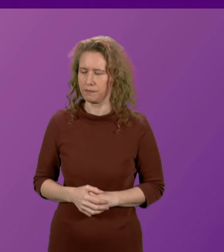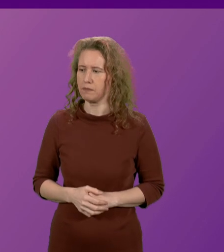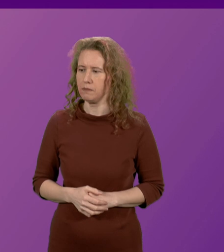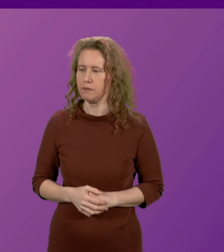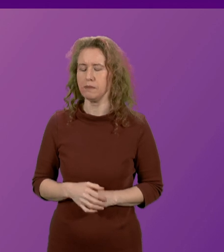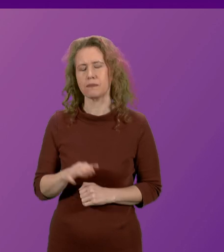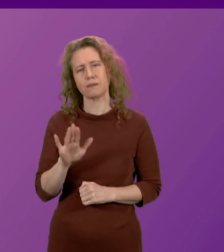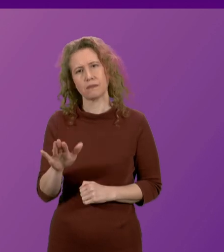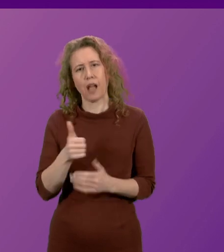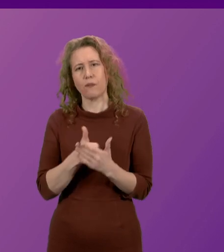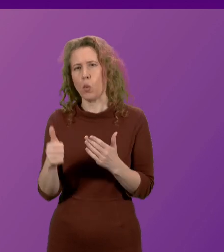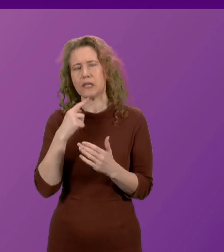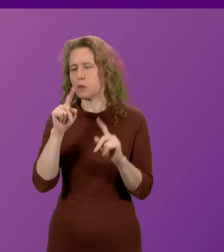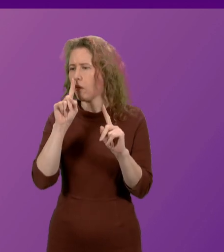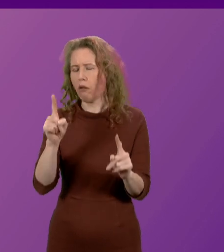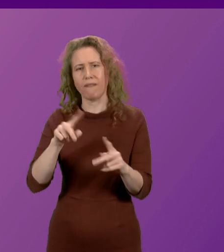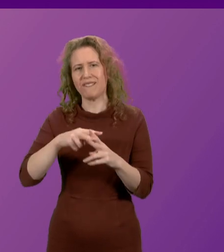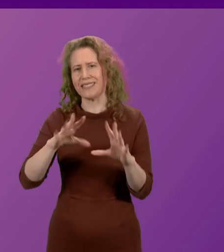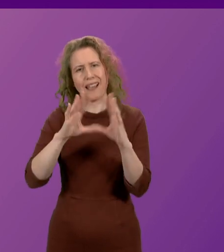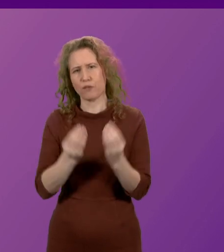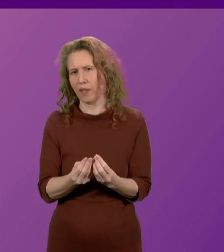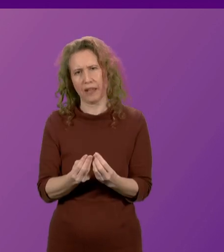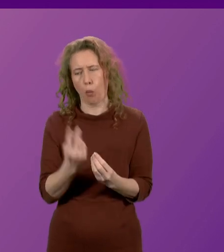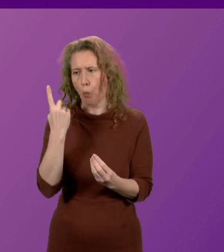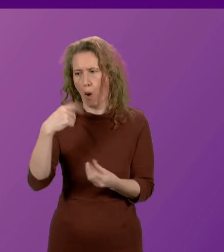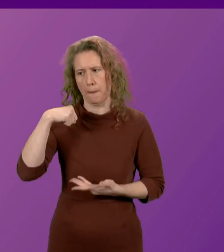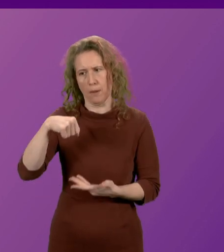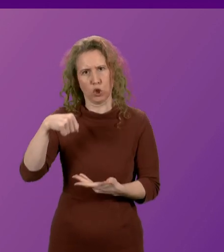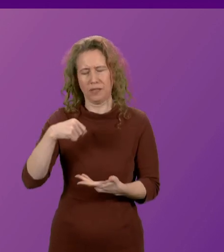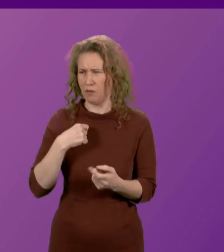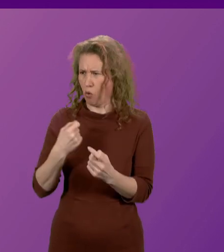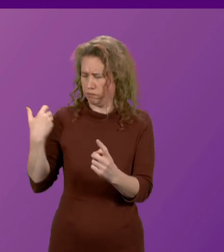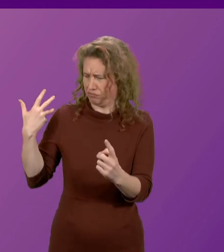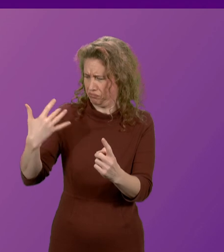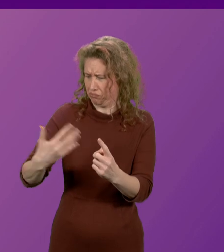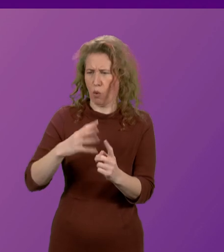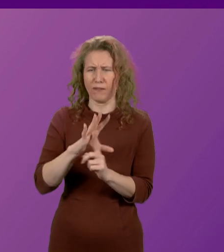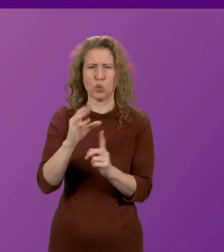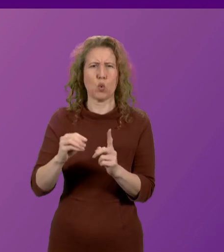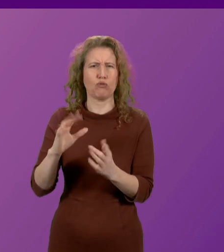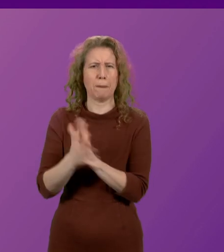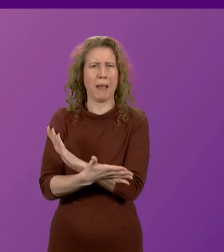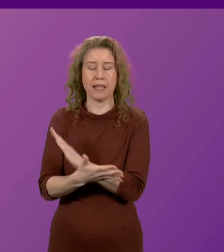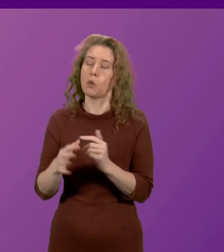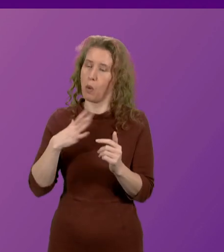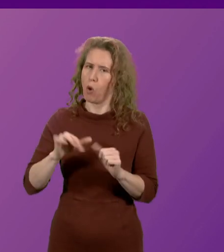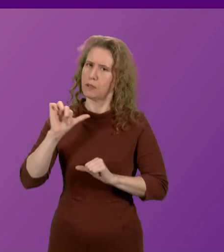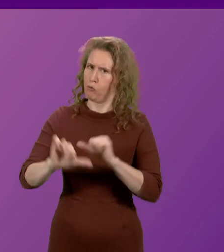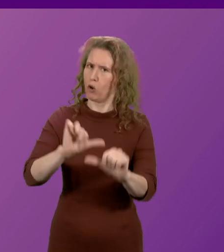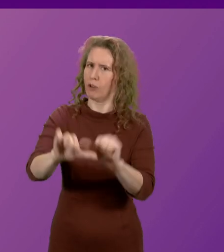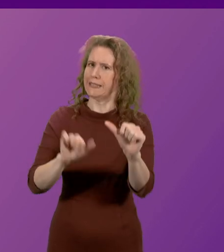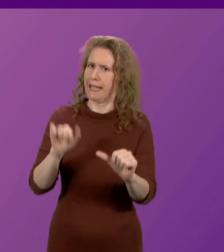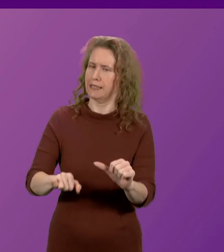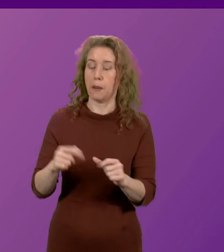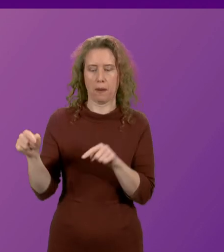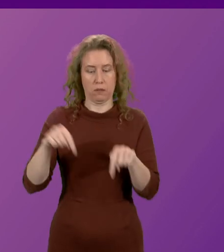been clear that we can't fix every Tory mess in one budget and of course we want to make further progress over the course of a Labour government. But let's come back to